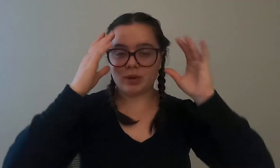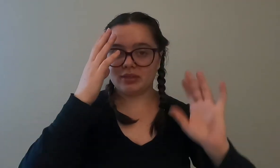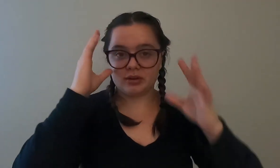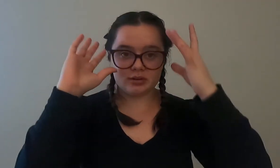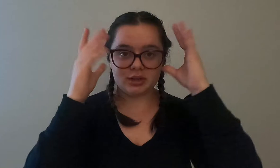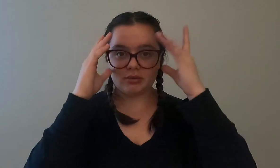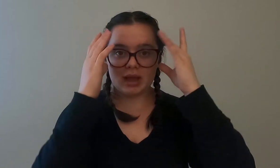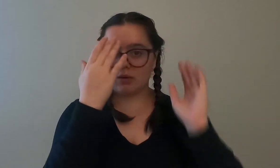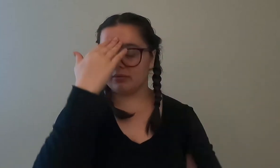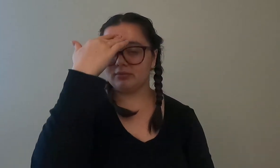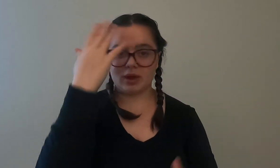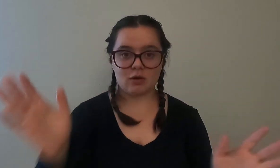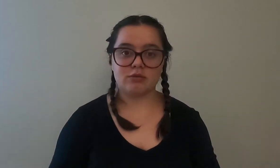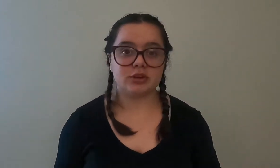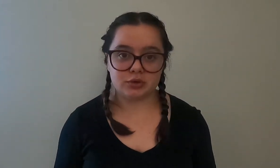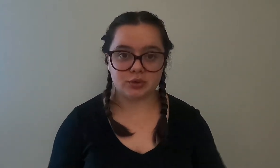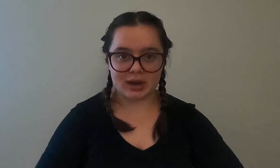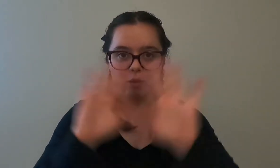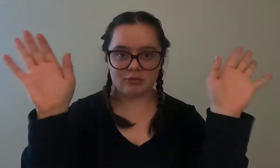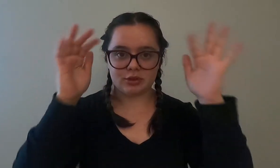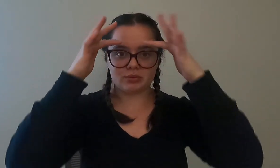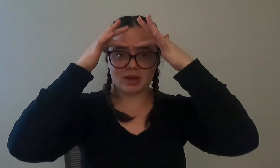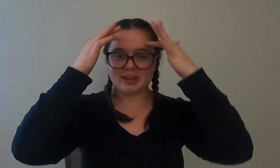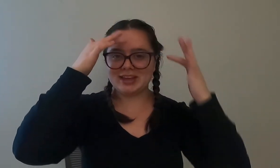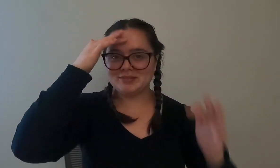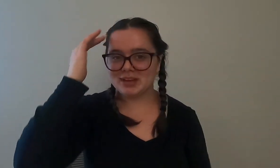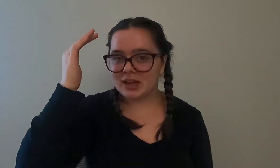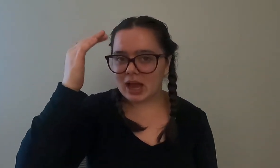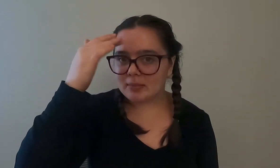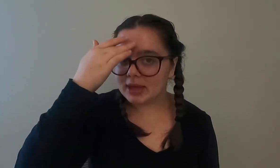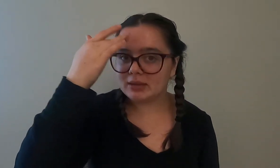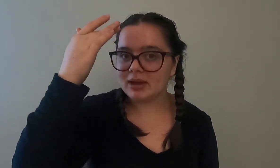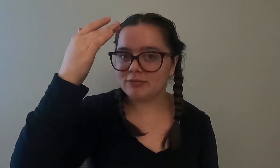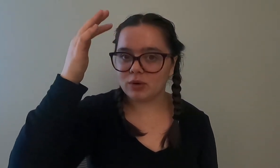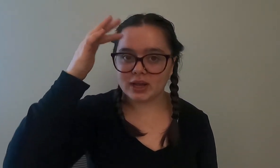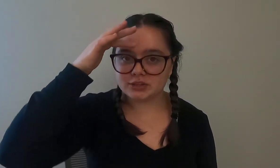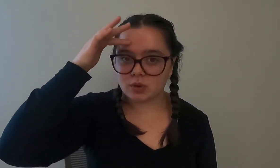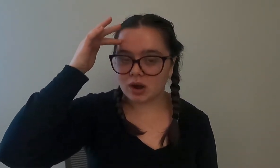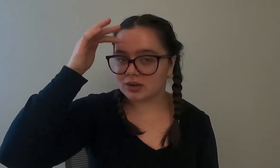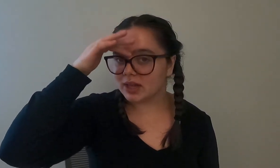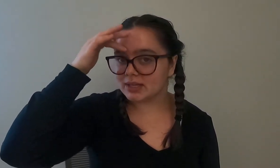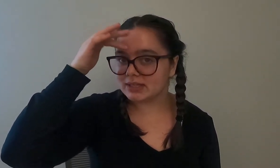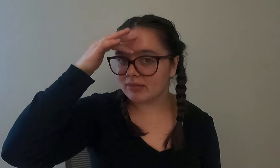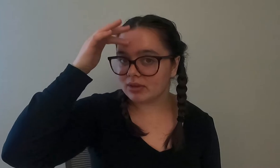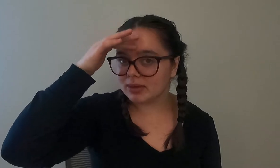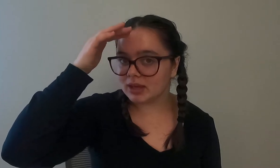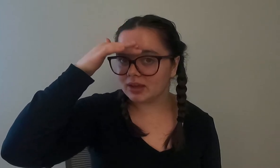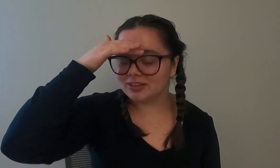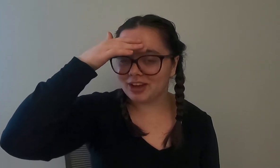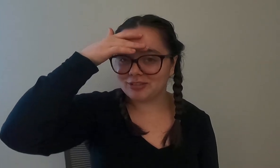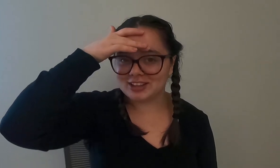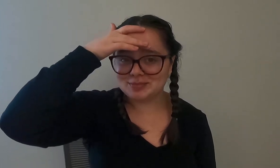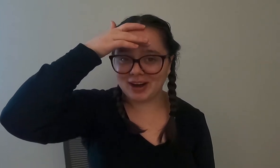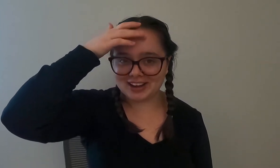whether you know however however you do it and however you i keep i'm hitting my forehead so hard that it's giving me a red spot